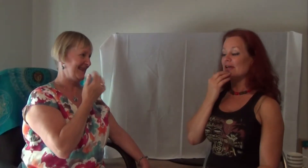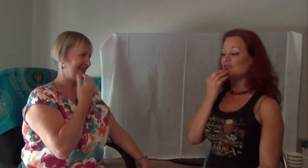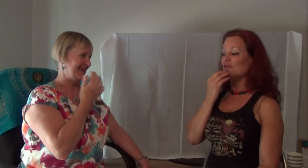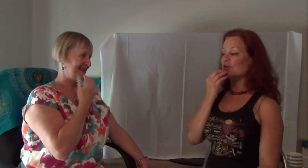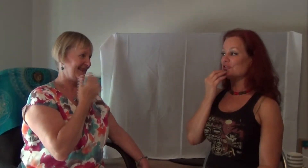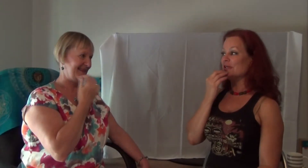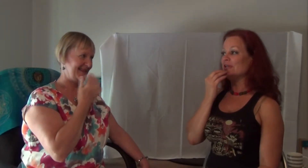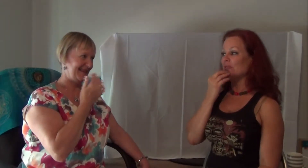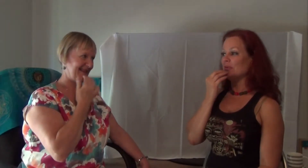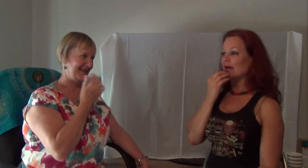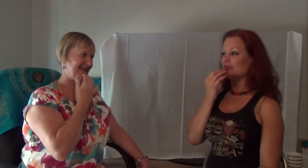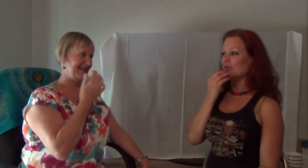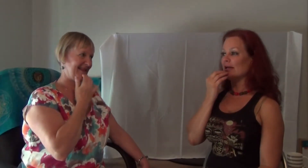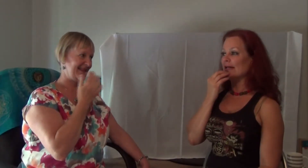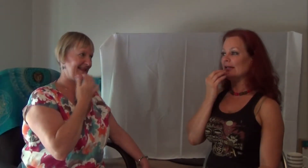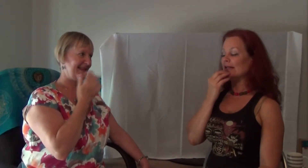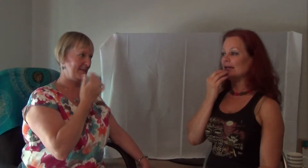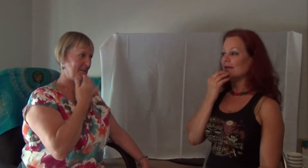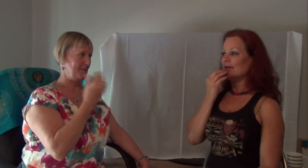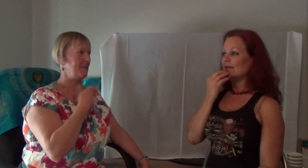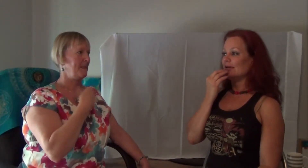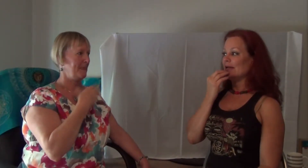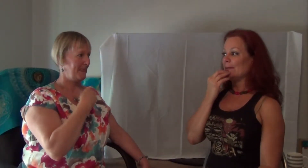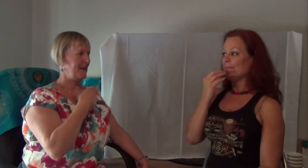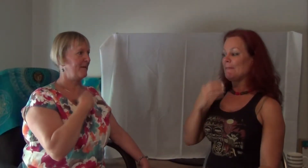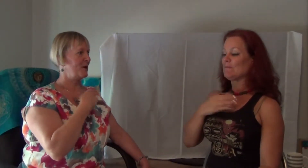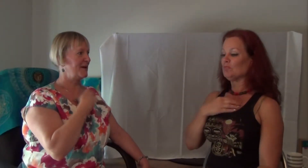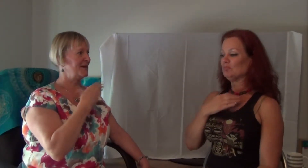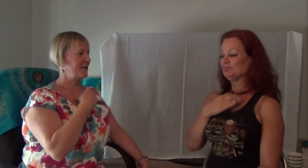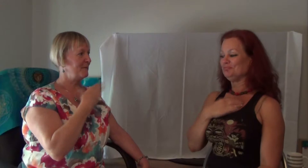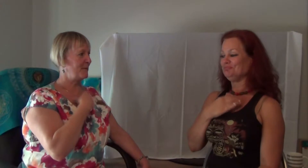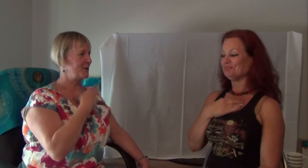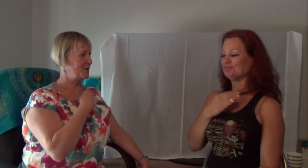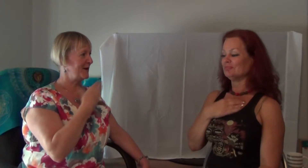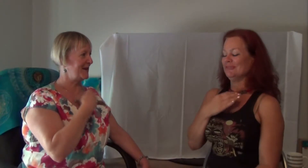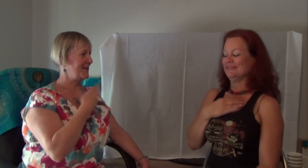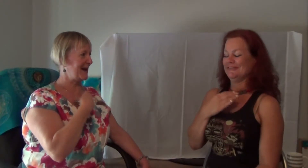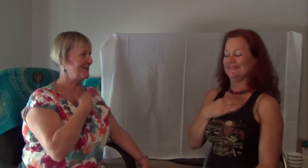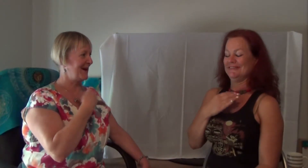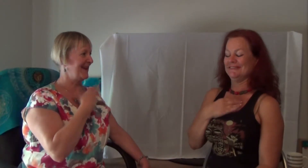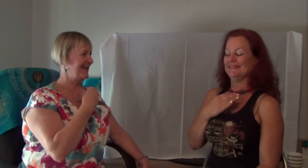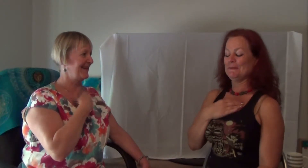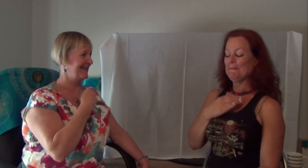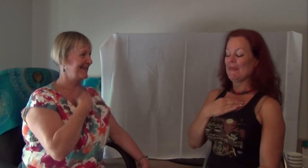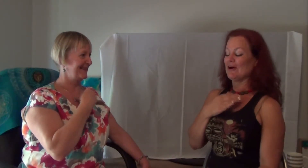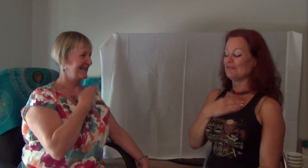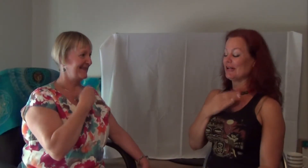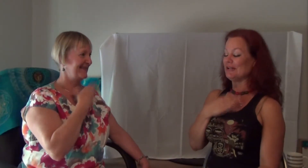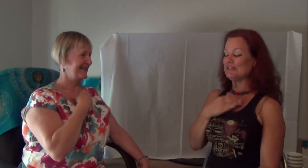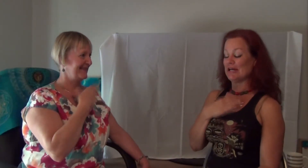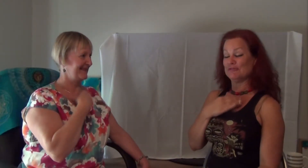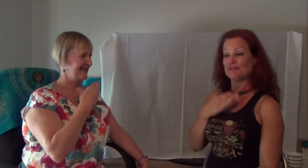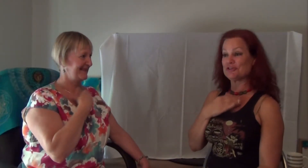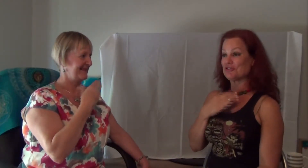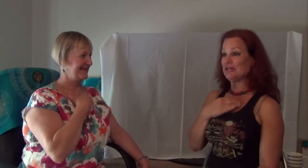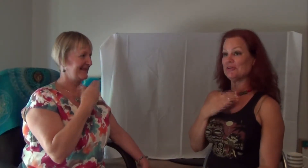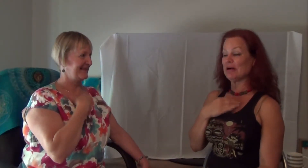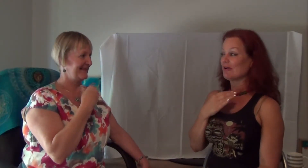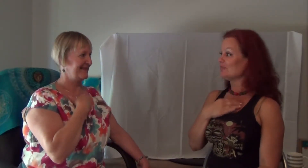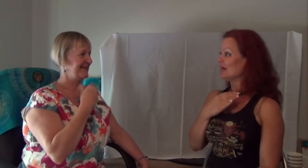dead fur tree in the back of my head. I've got a dead fur tree in the back of my head. I've got a dead fur tree in the back of my